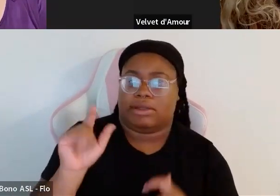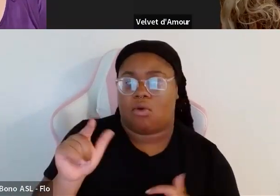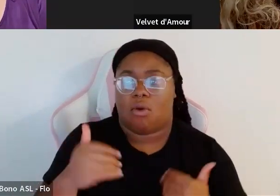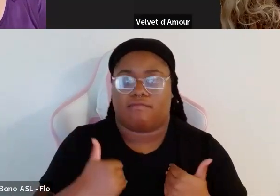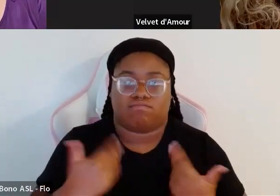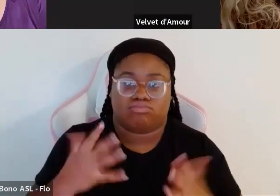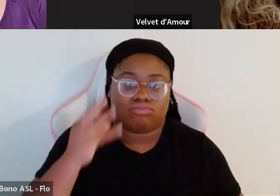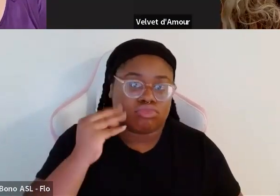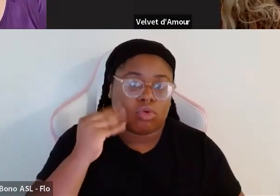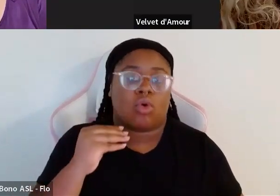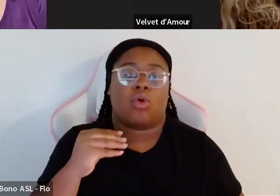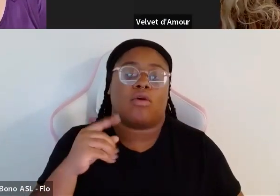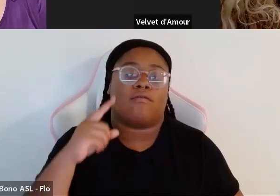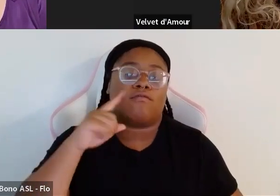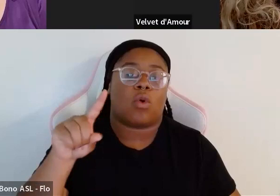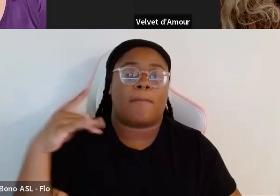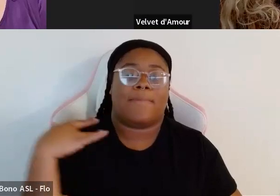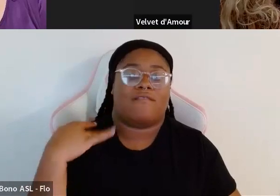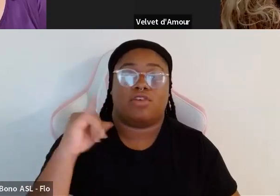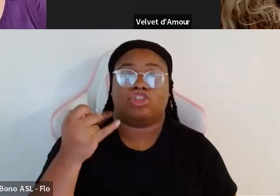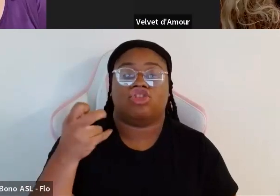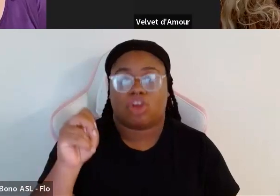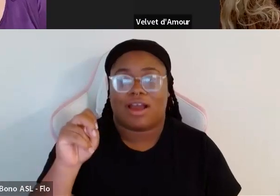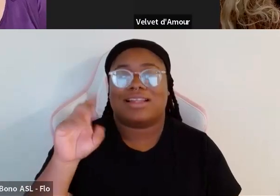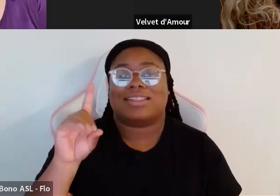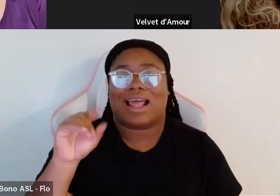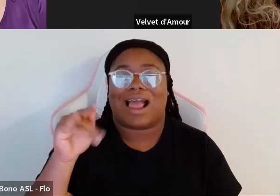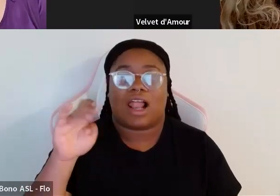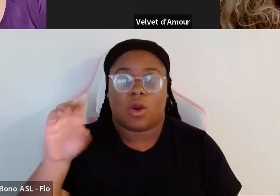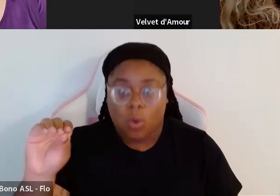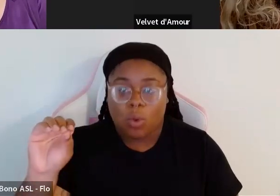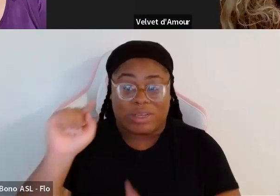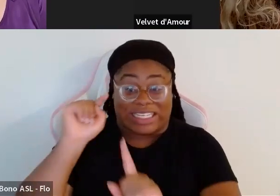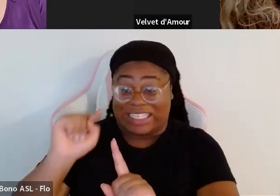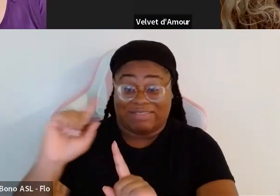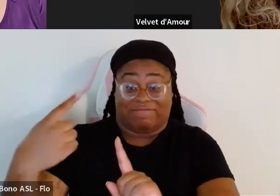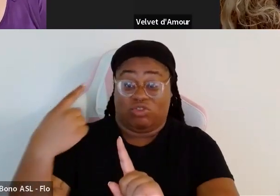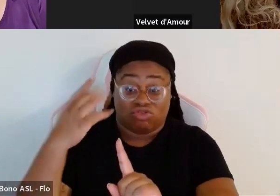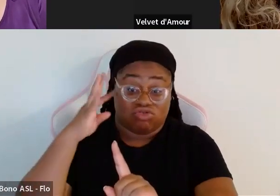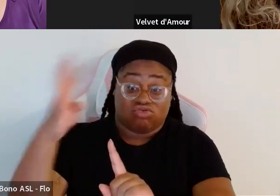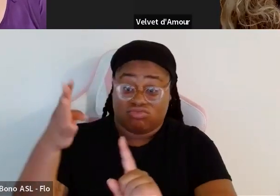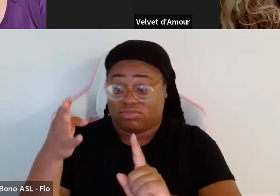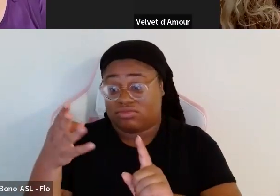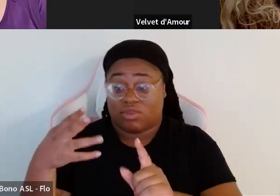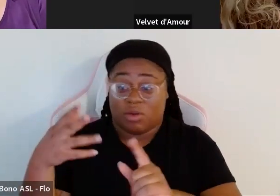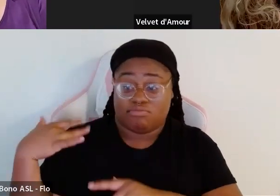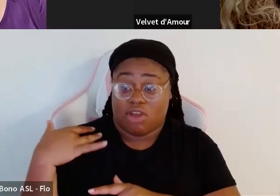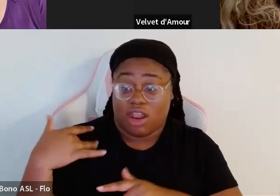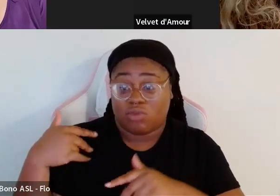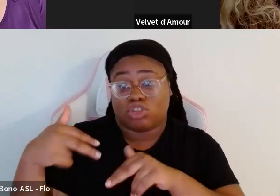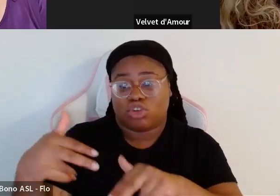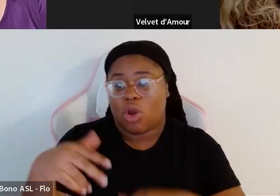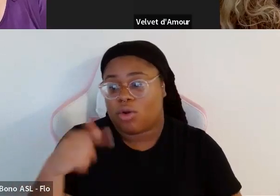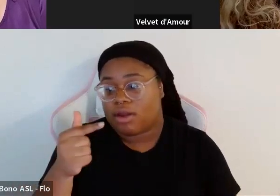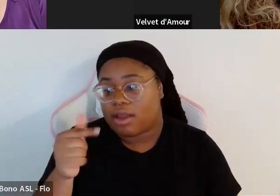was actually modeling for John Galliano because he created the first runway show that I was in which was his you know personal clothing